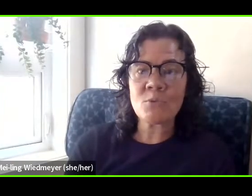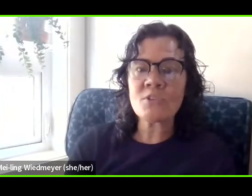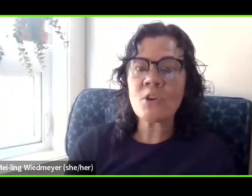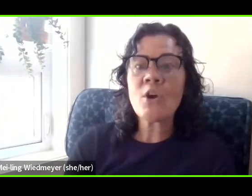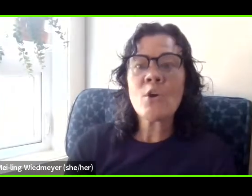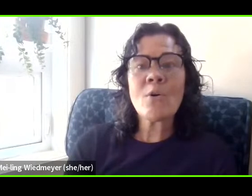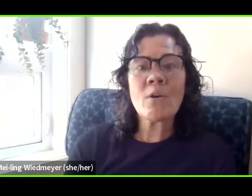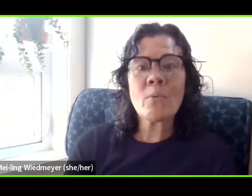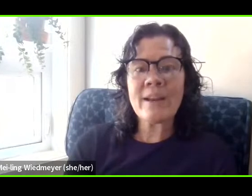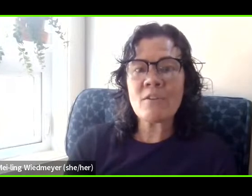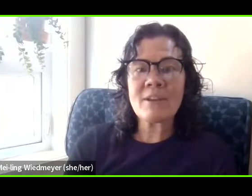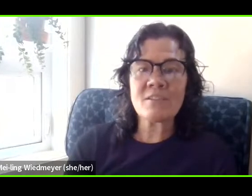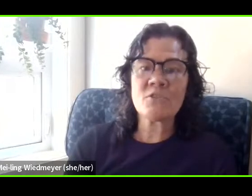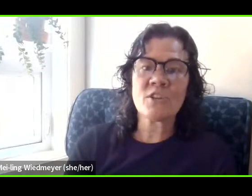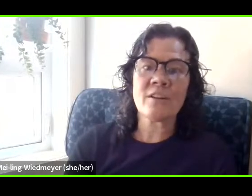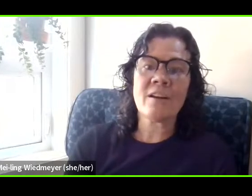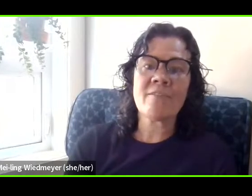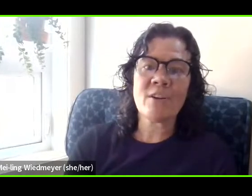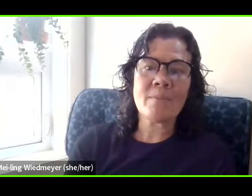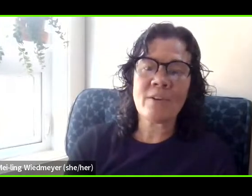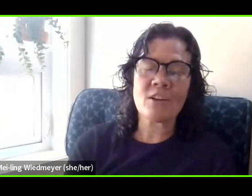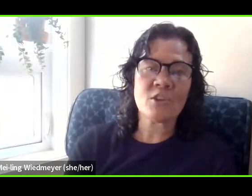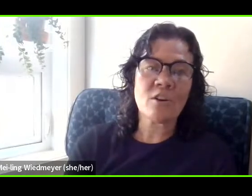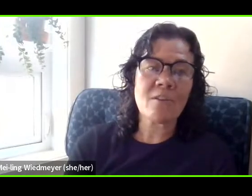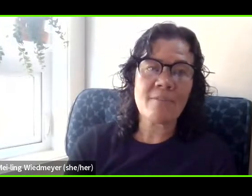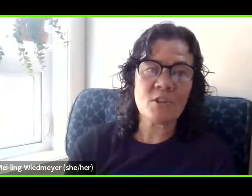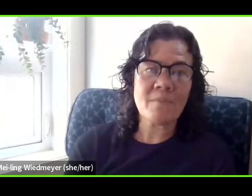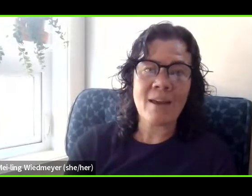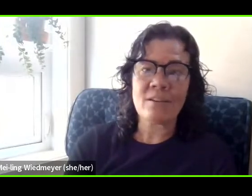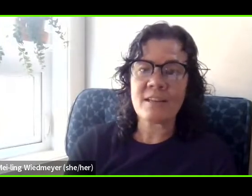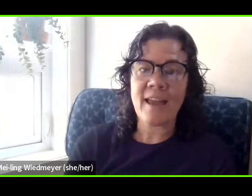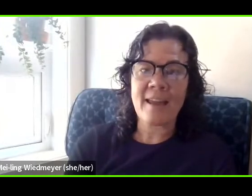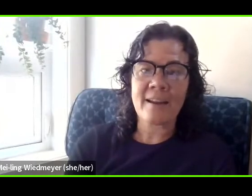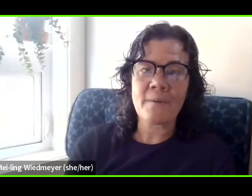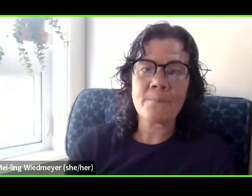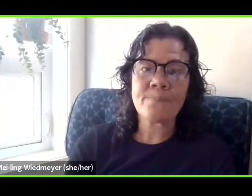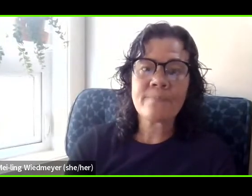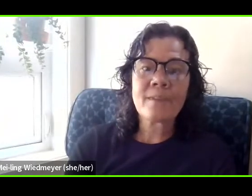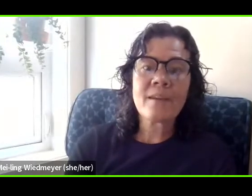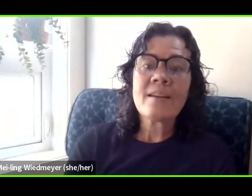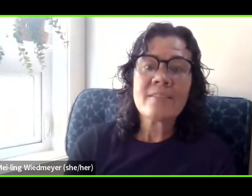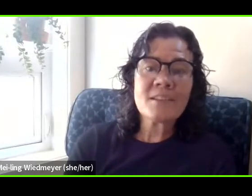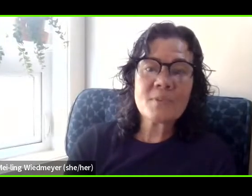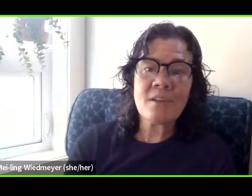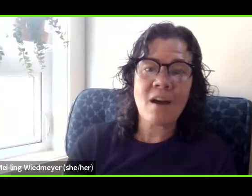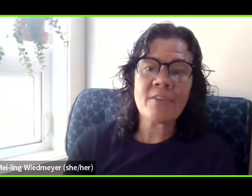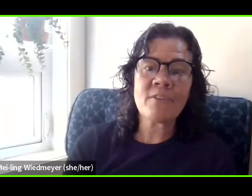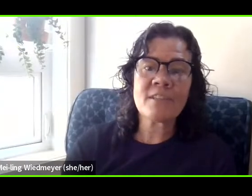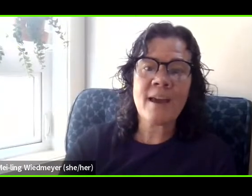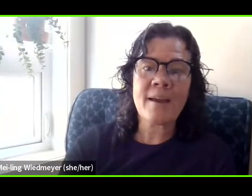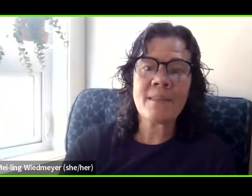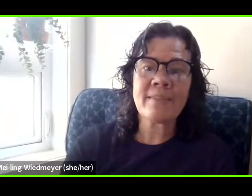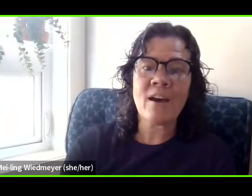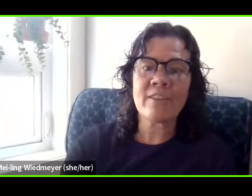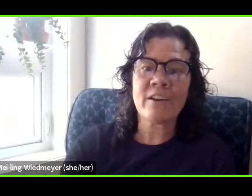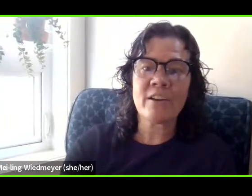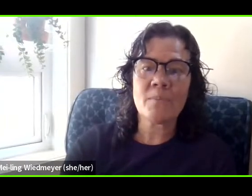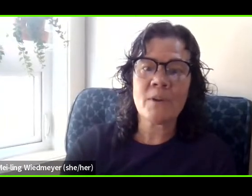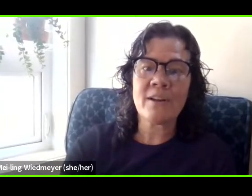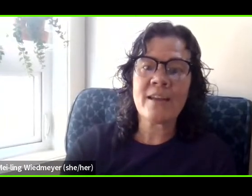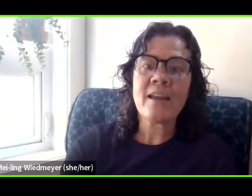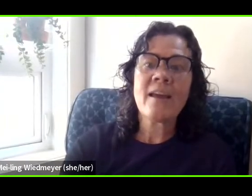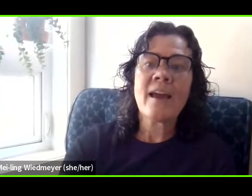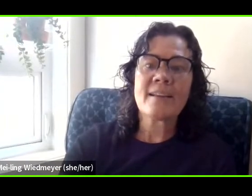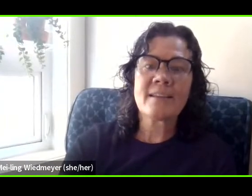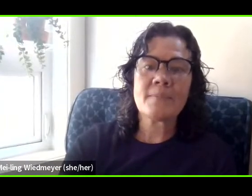individuals who are awaiting resolution of their immigration or refugee matters in Canada. This was not the first time that the healthcare